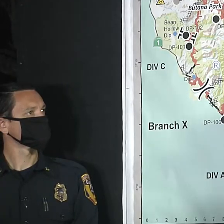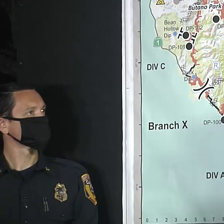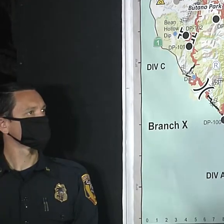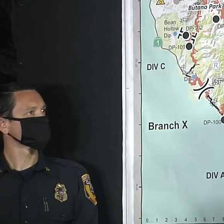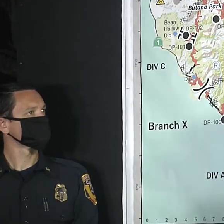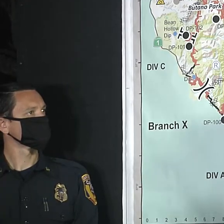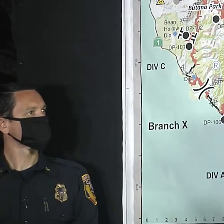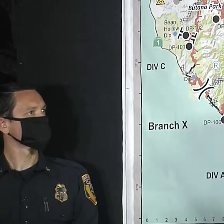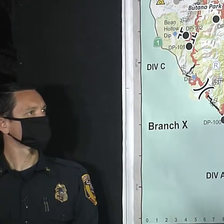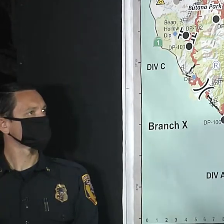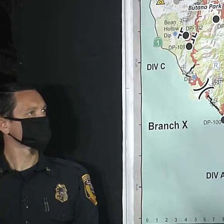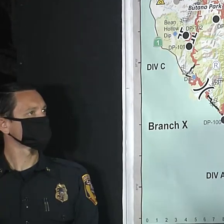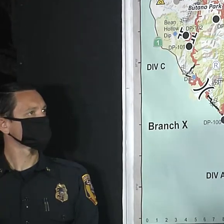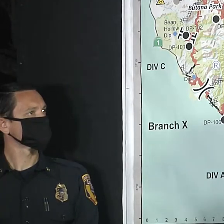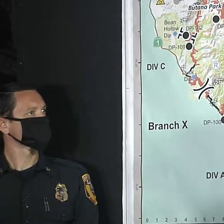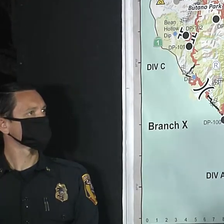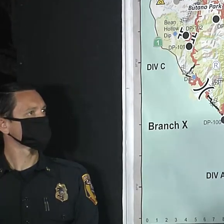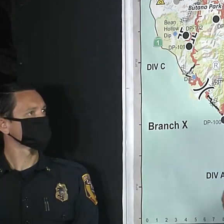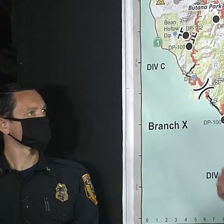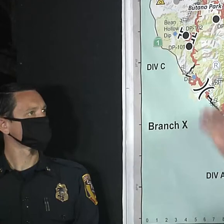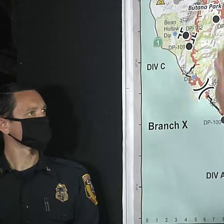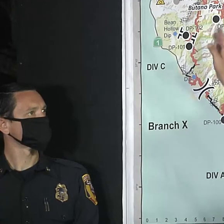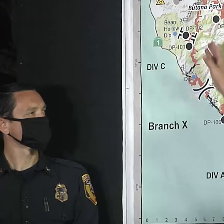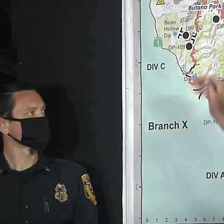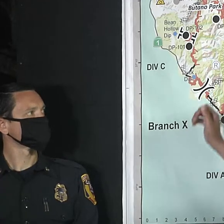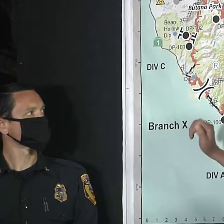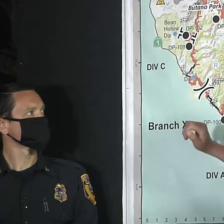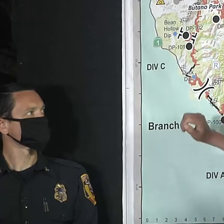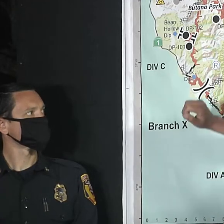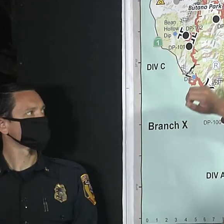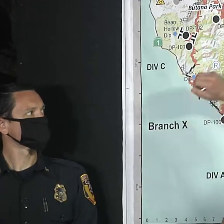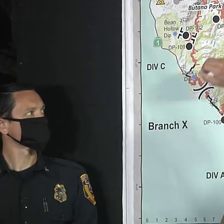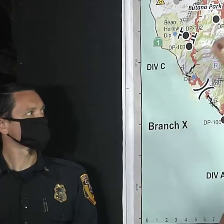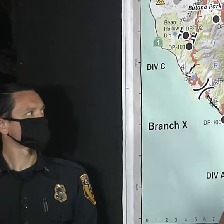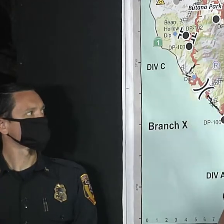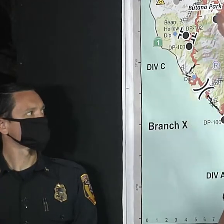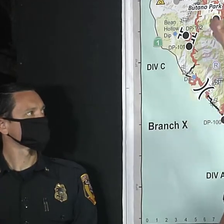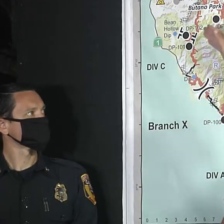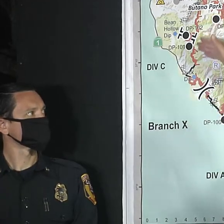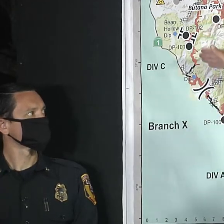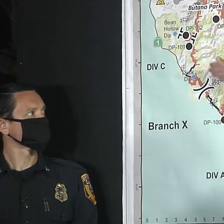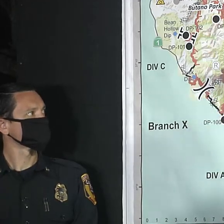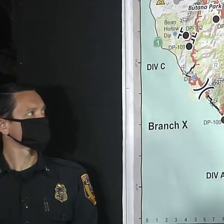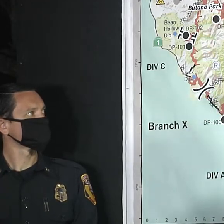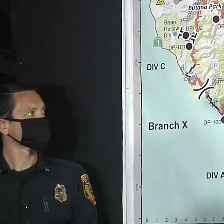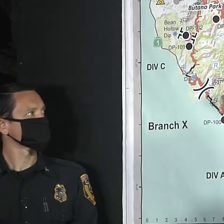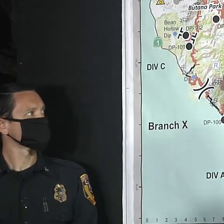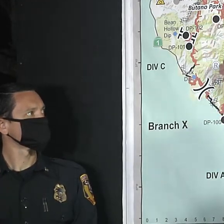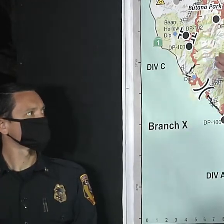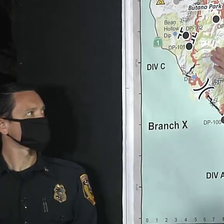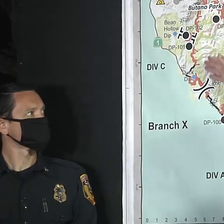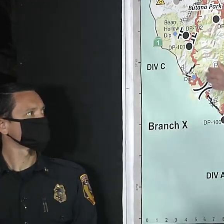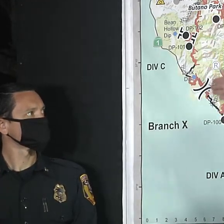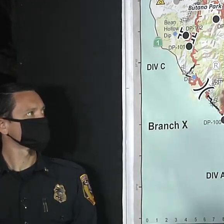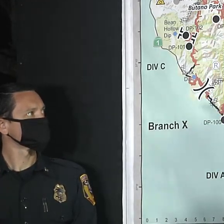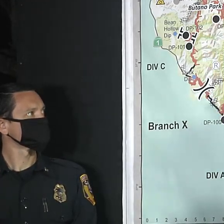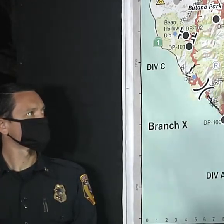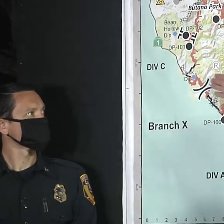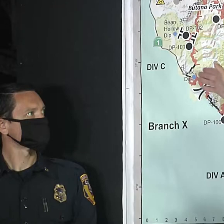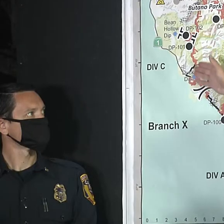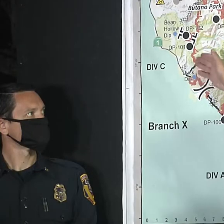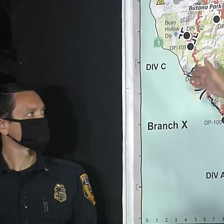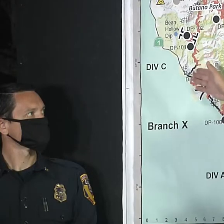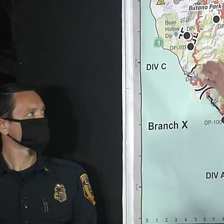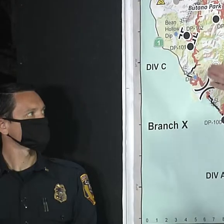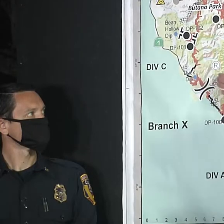expecting that we should be successful in that endeavor and put some more black lining on the map. Moving down, we're continuing with